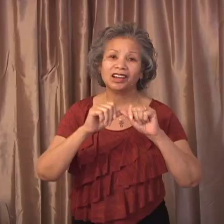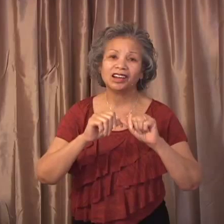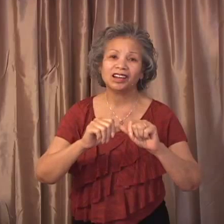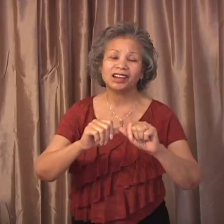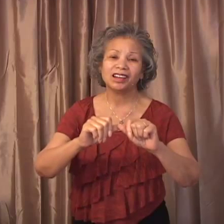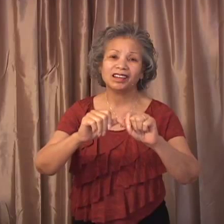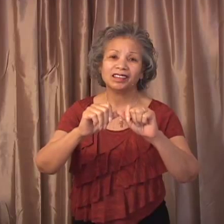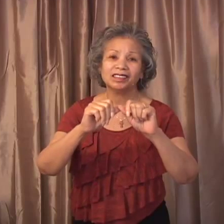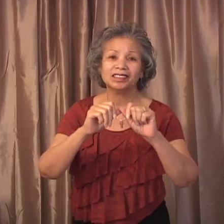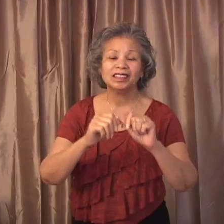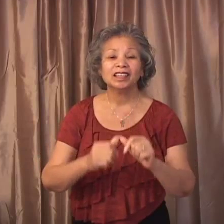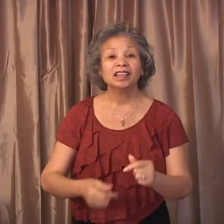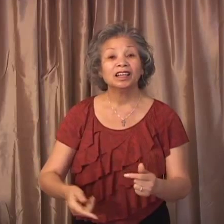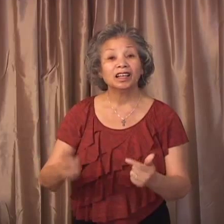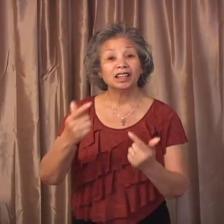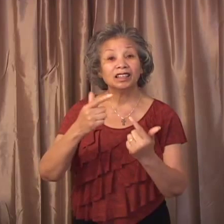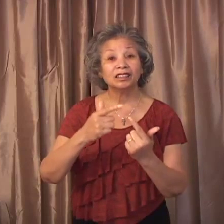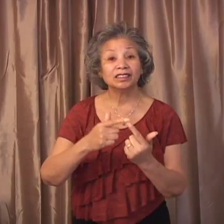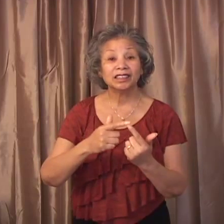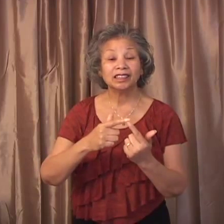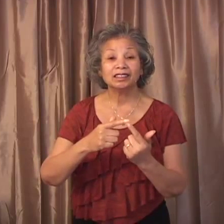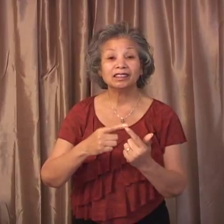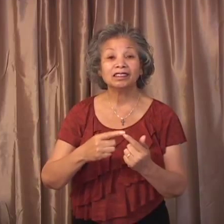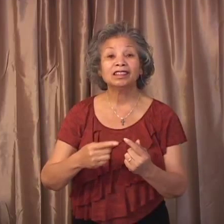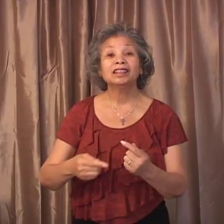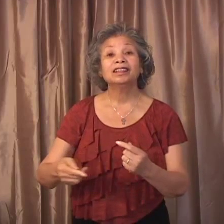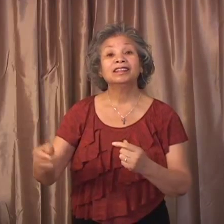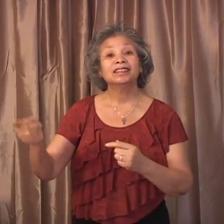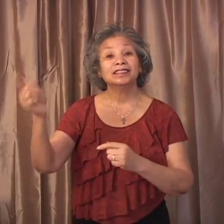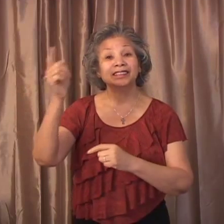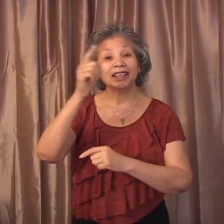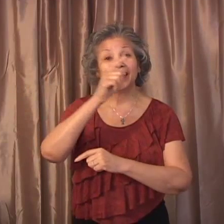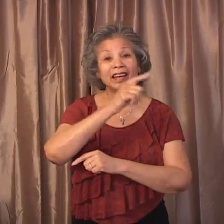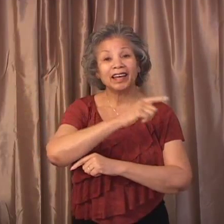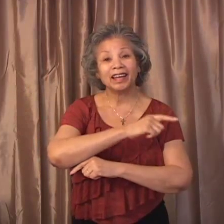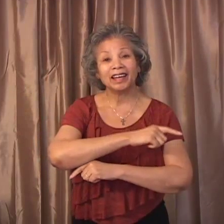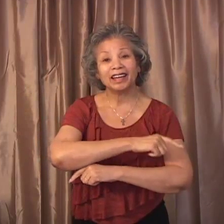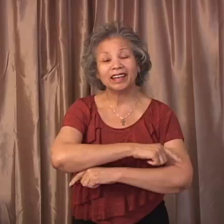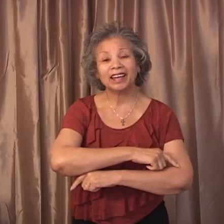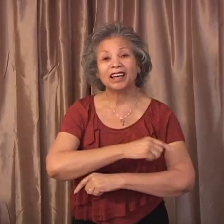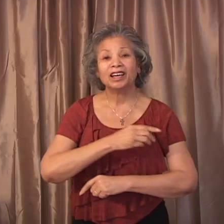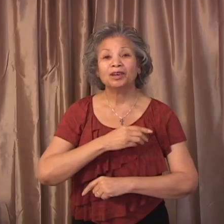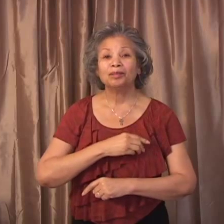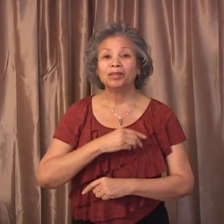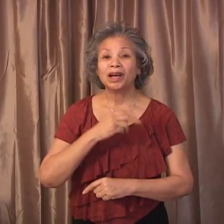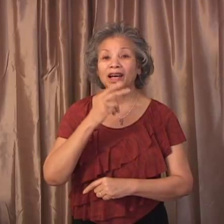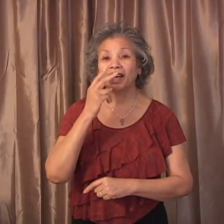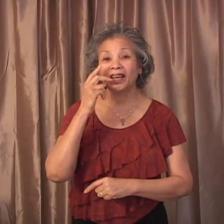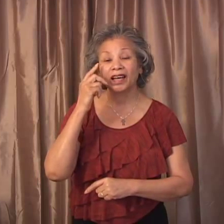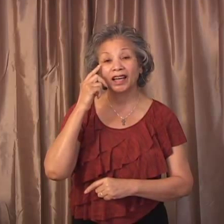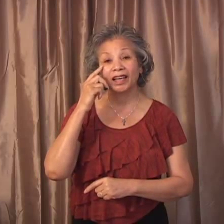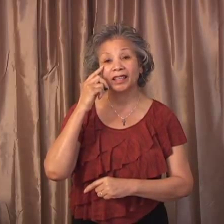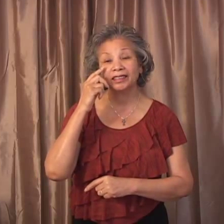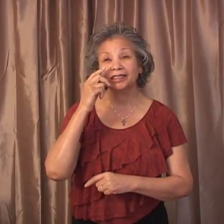Until the day my eyes